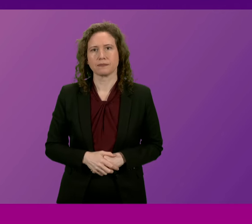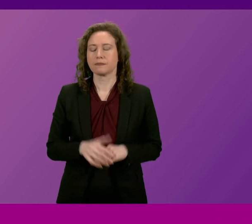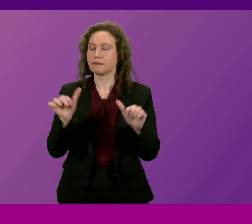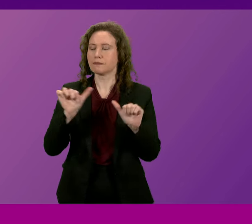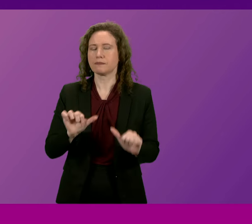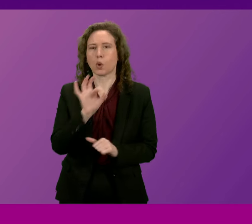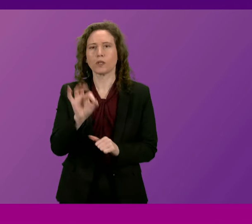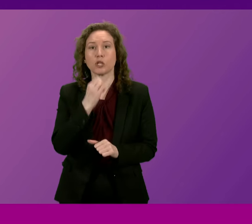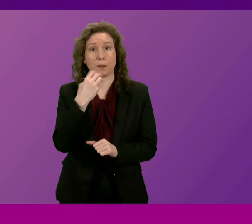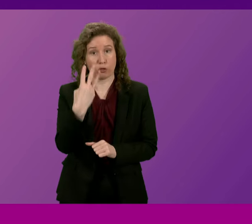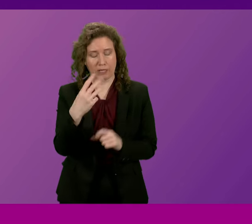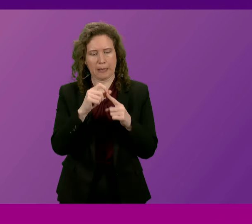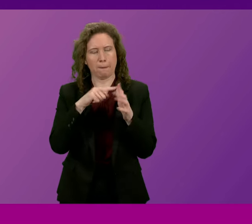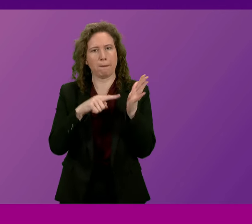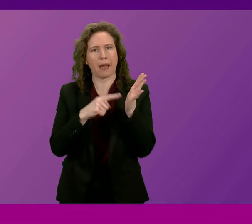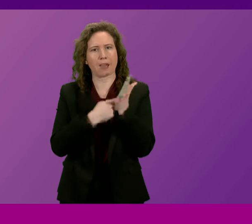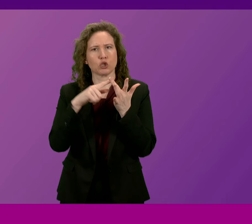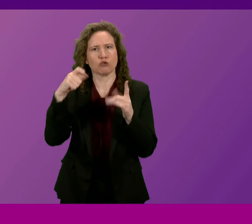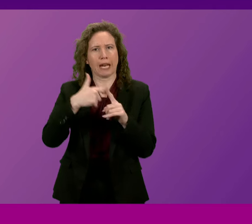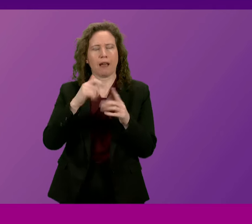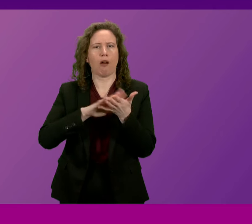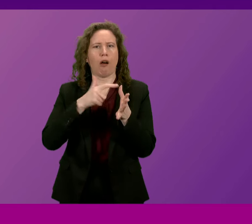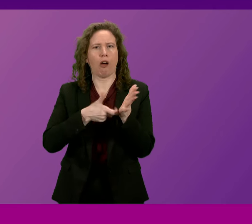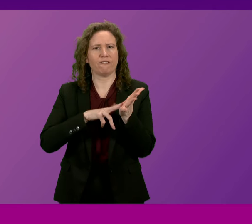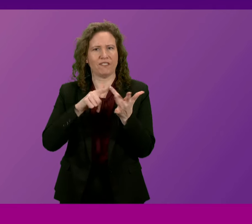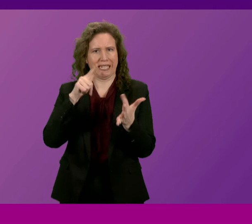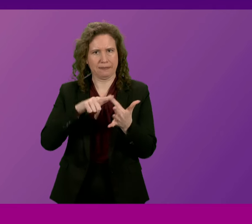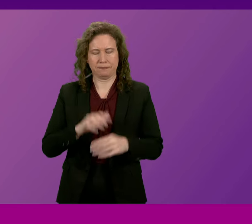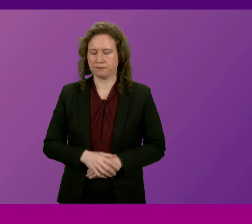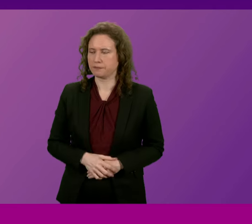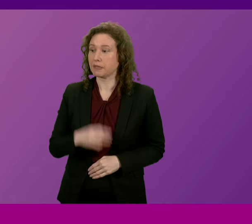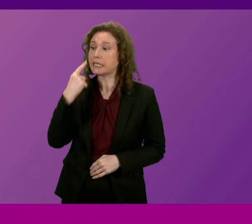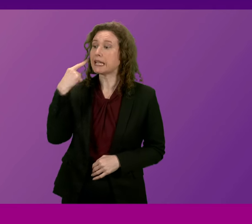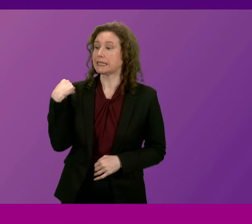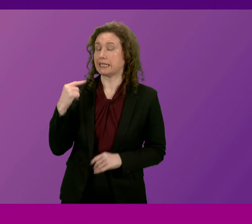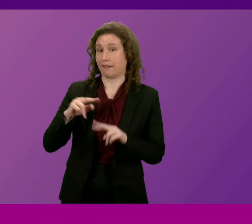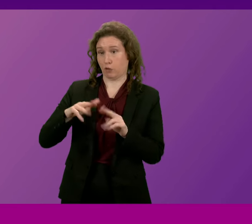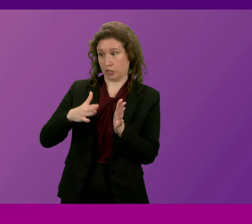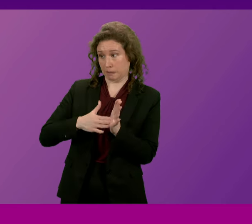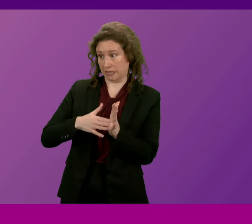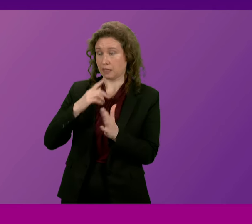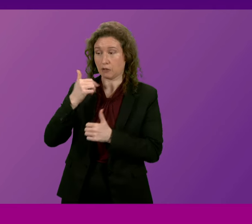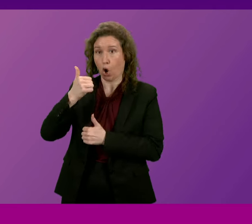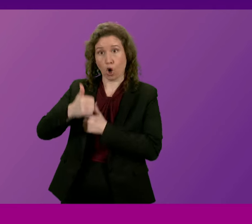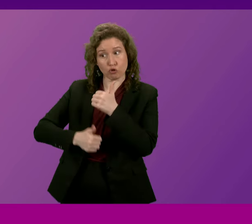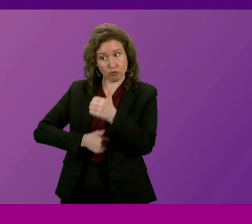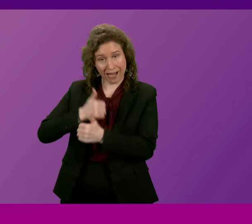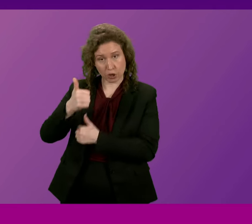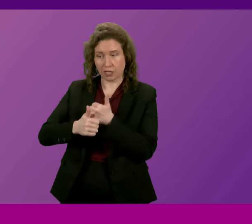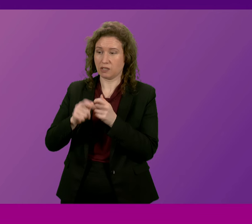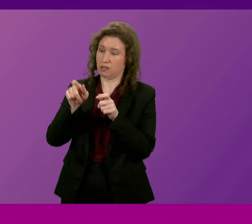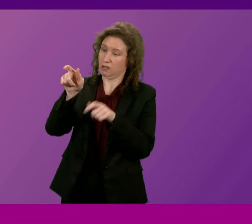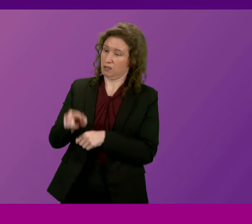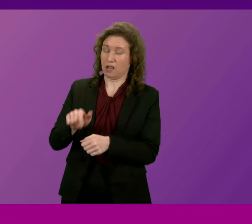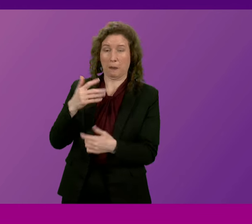Question number three, Patrick Harvey. Yesterday, the First Minister offered congratulations to the convicted